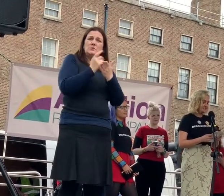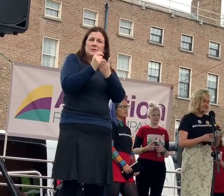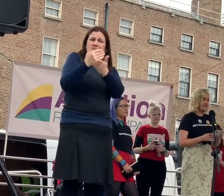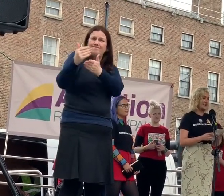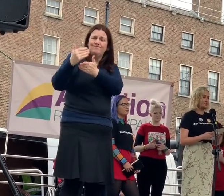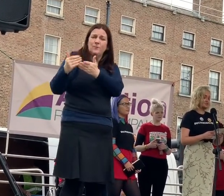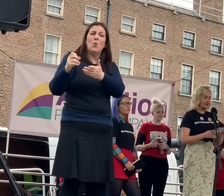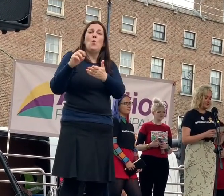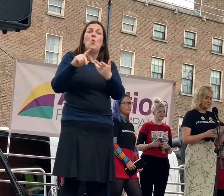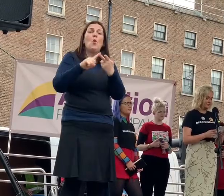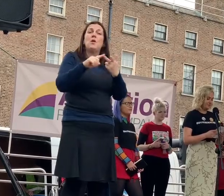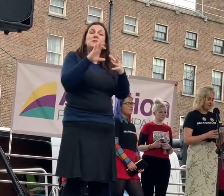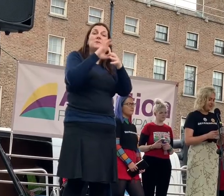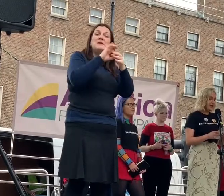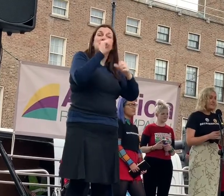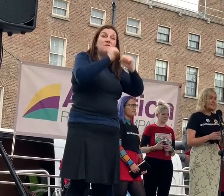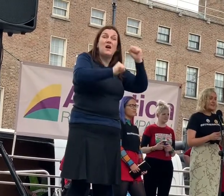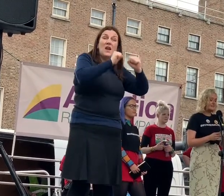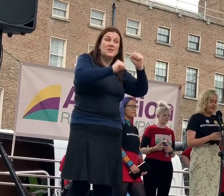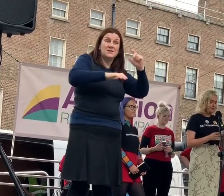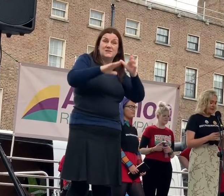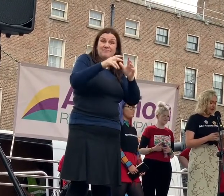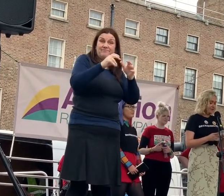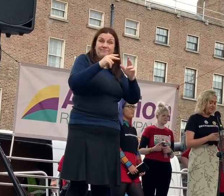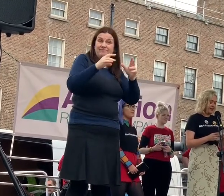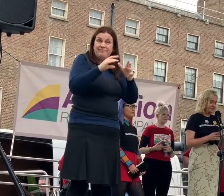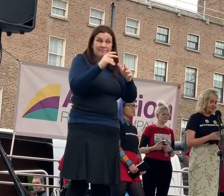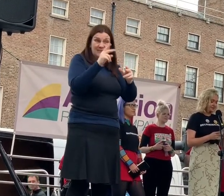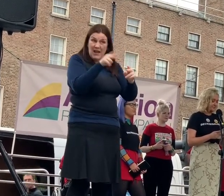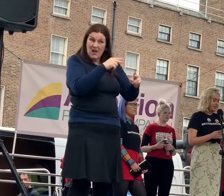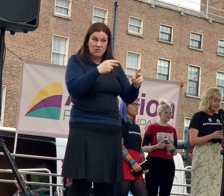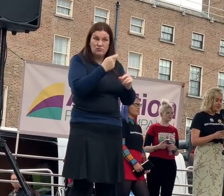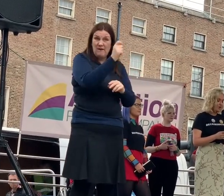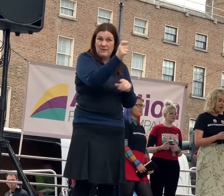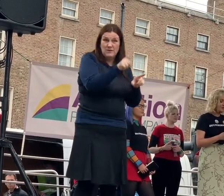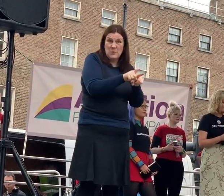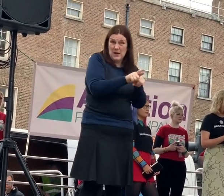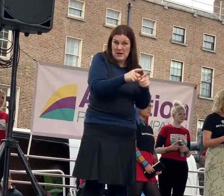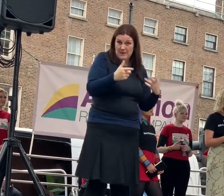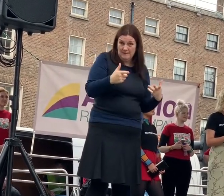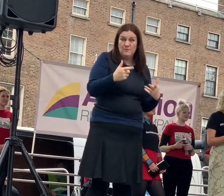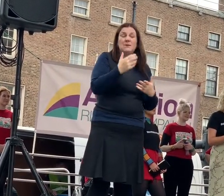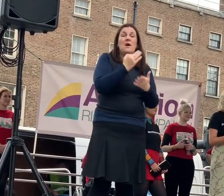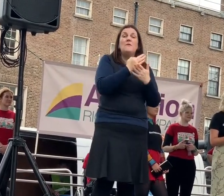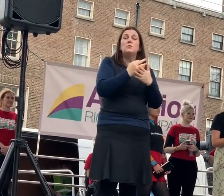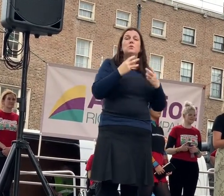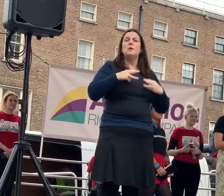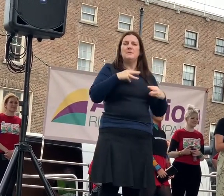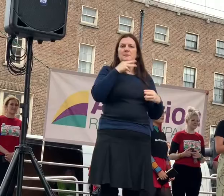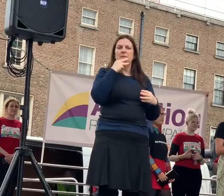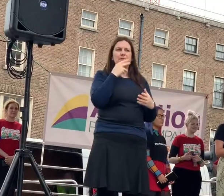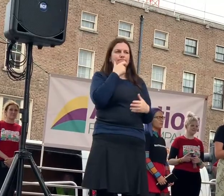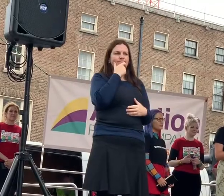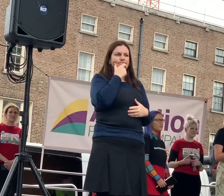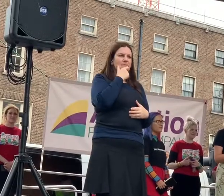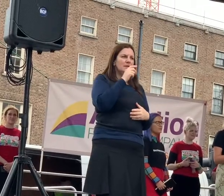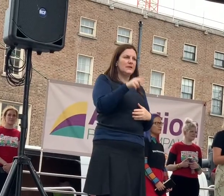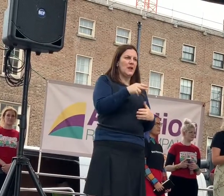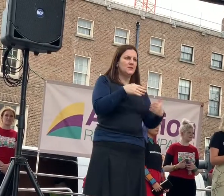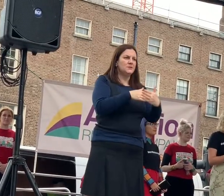situations and can't travel. These and many other factors mean women are often forced to seek other options.